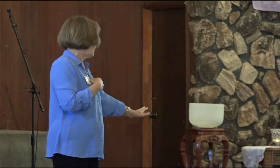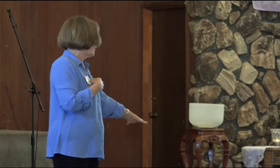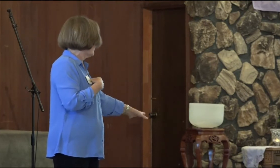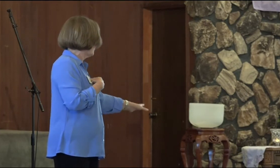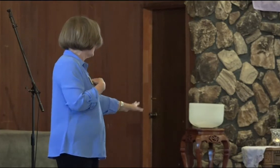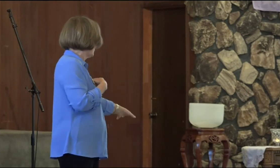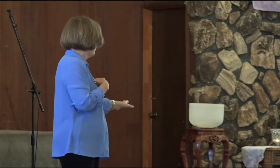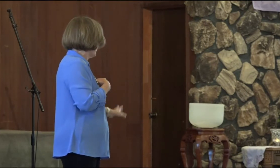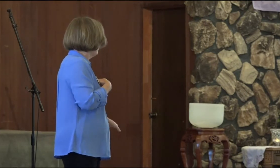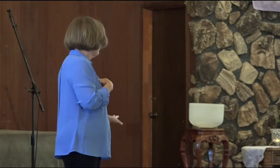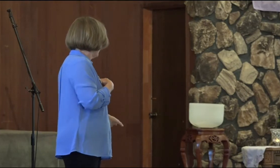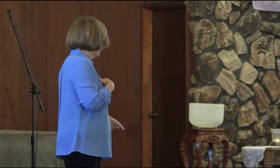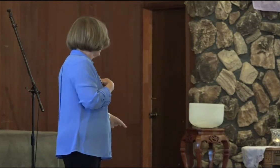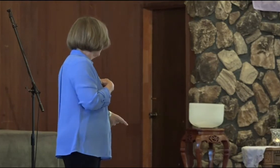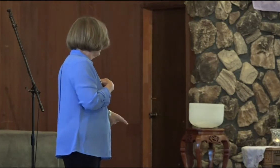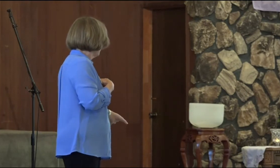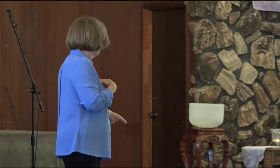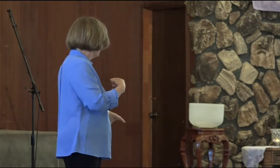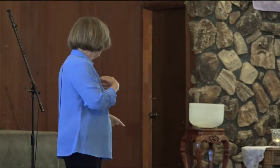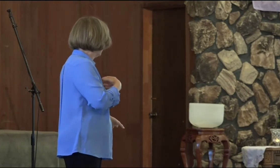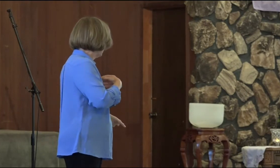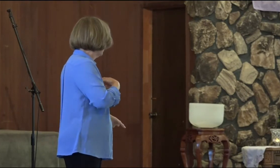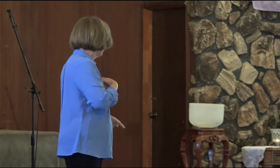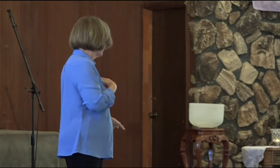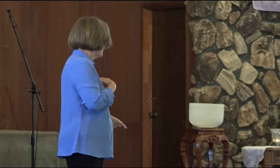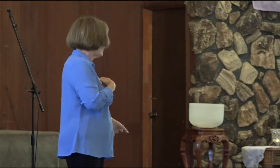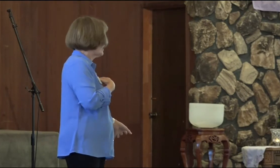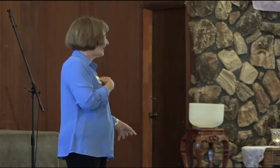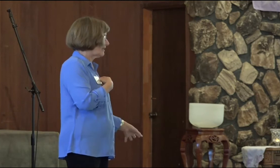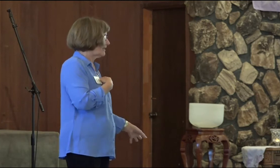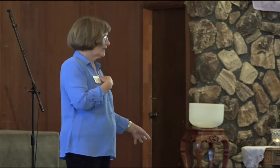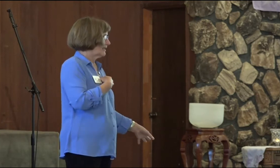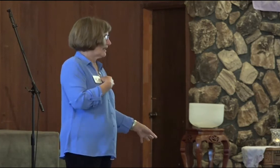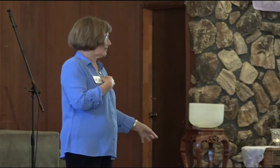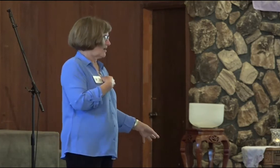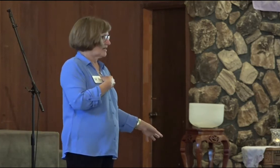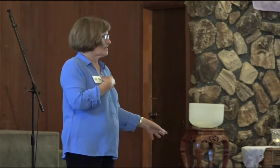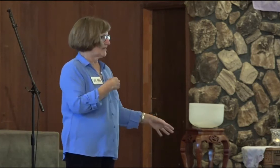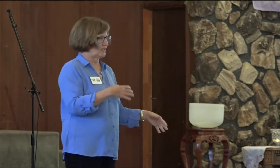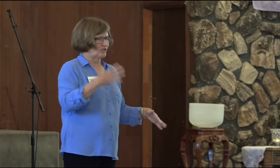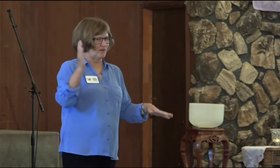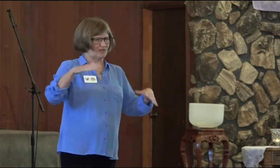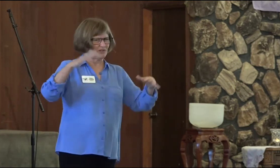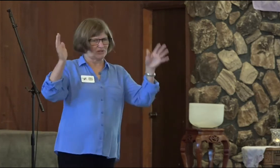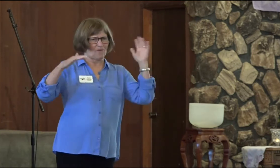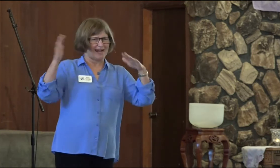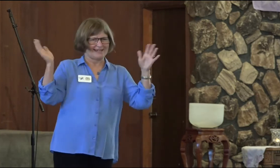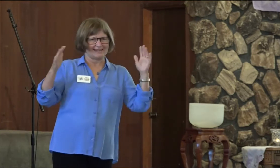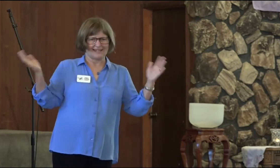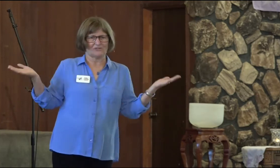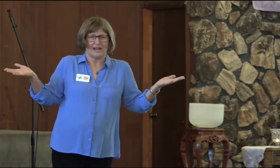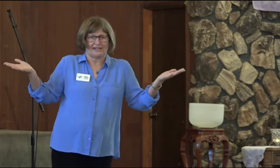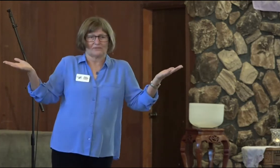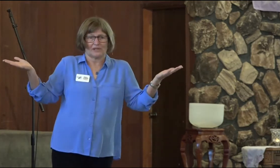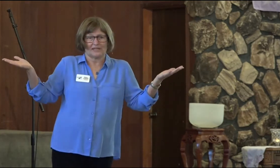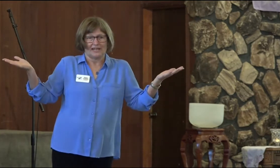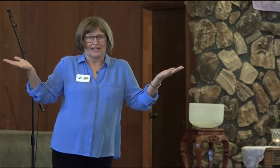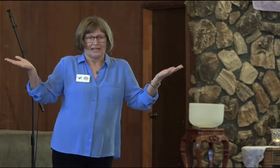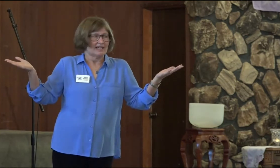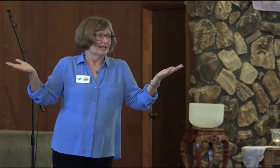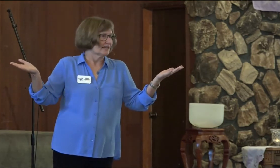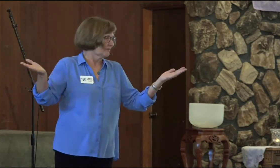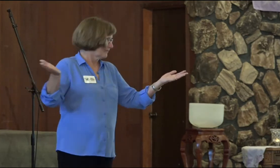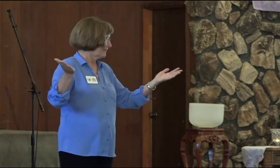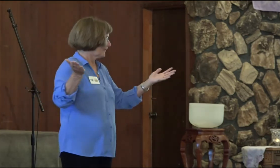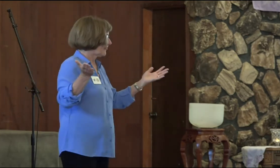So rather than running away from that feeling inside of me, that had caused me to do all sorts of wacky things, right? Because when...